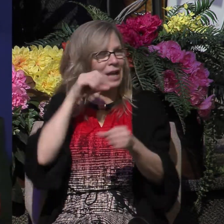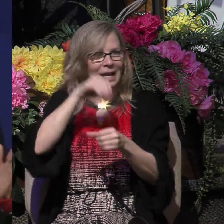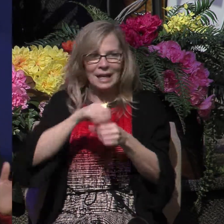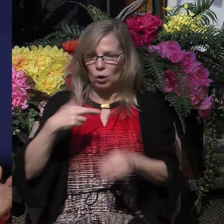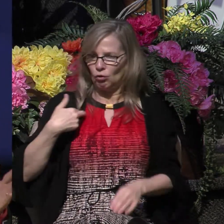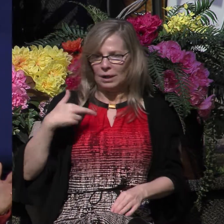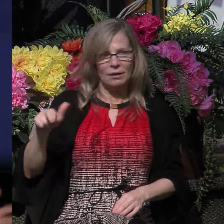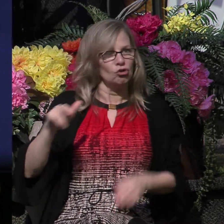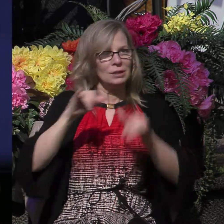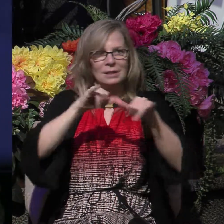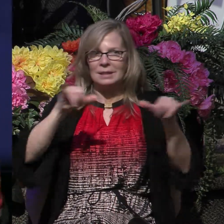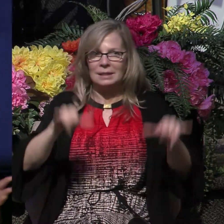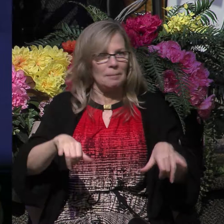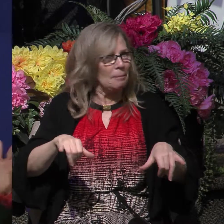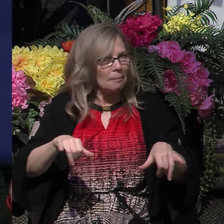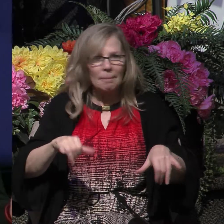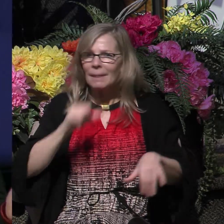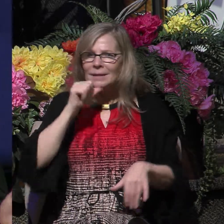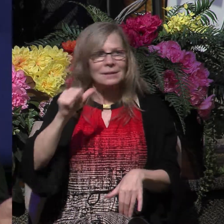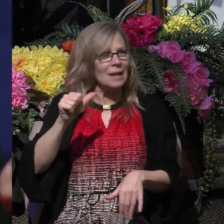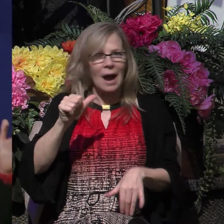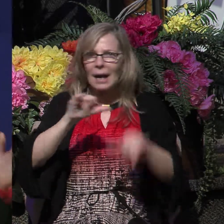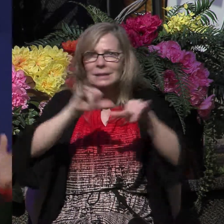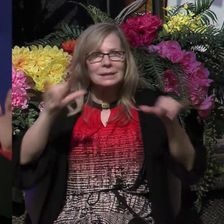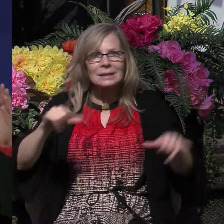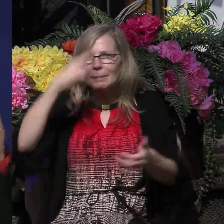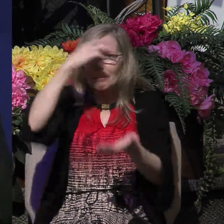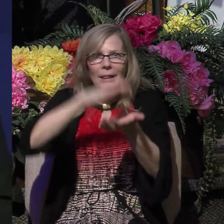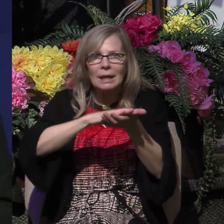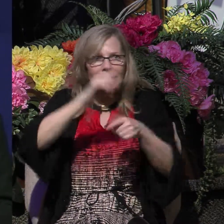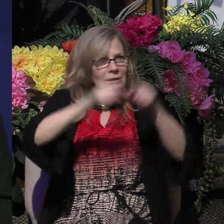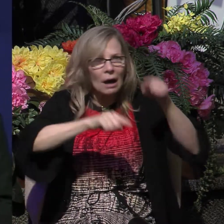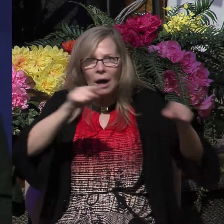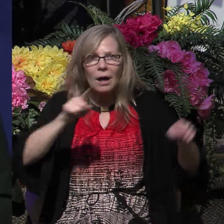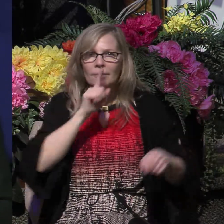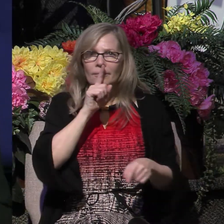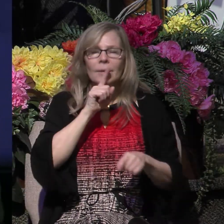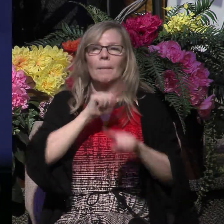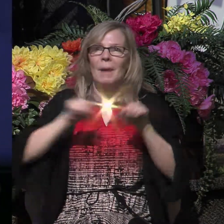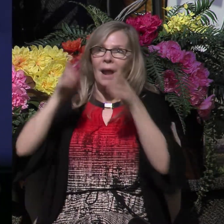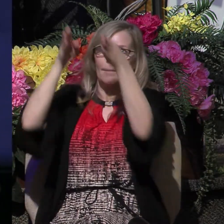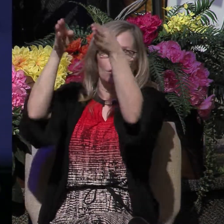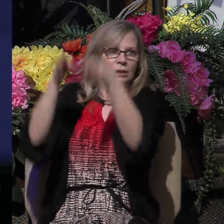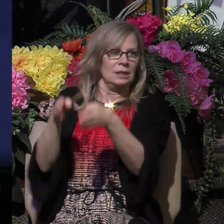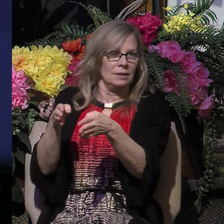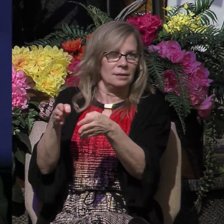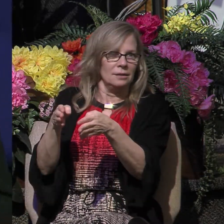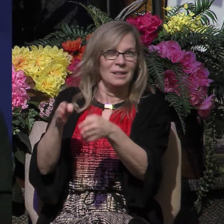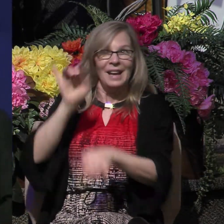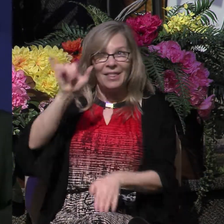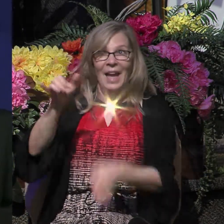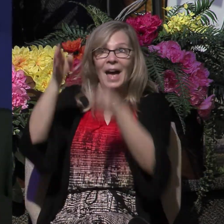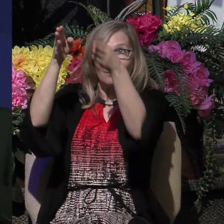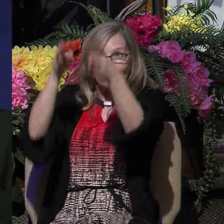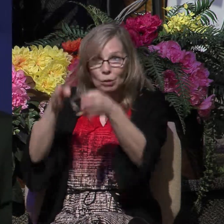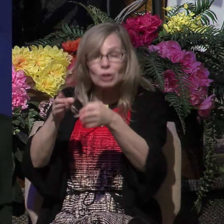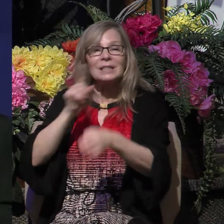in a religion. It's not even in a system of beliefs. It is in a person. And that person is the Lord Jesus